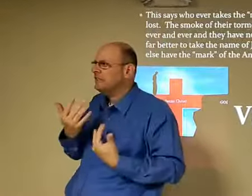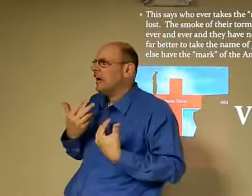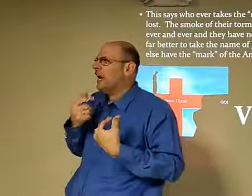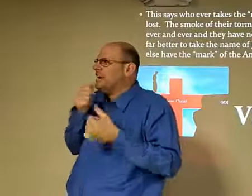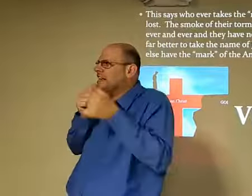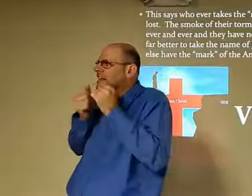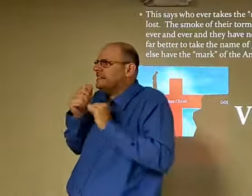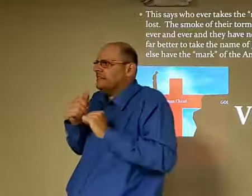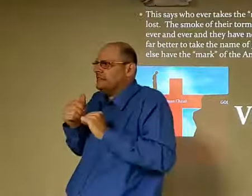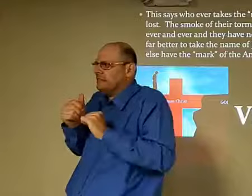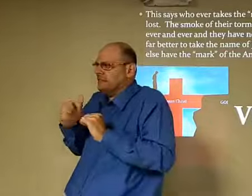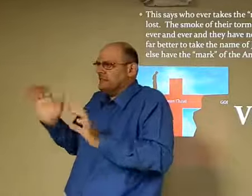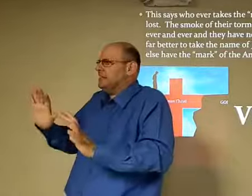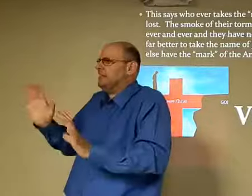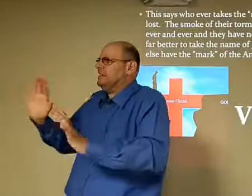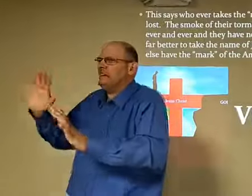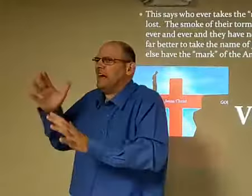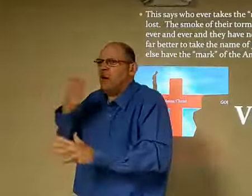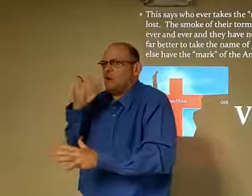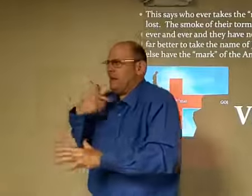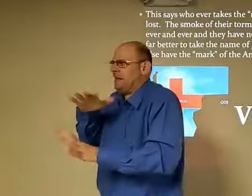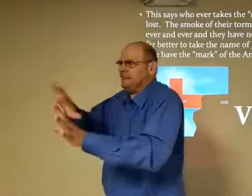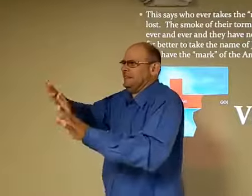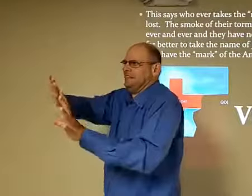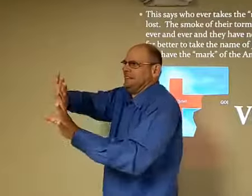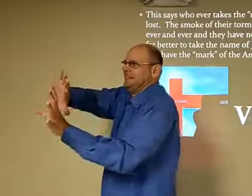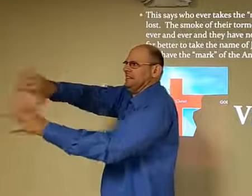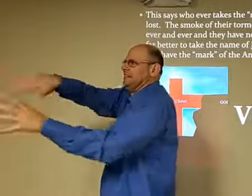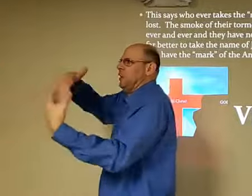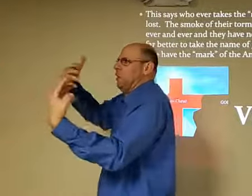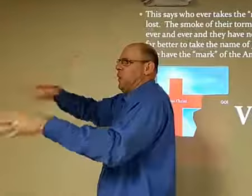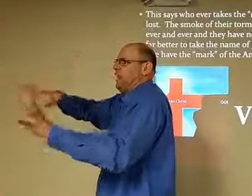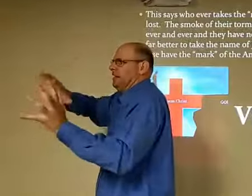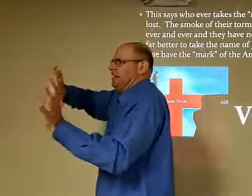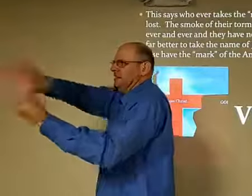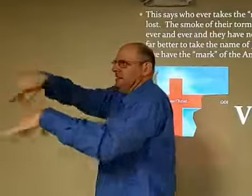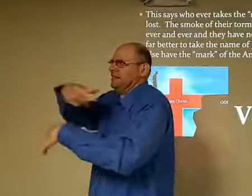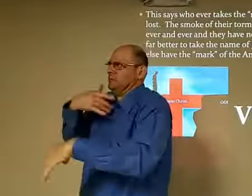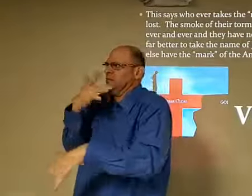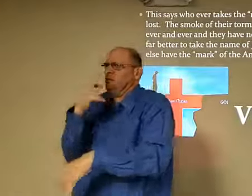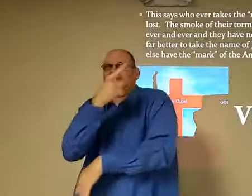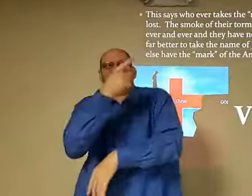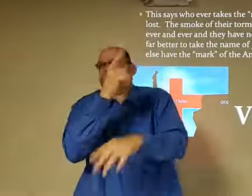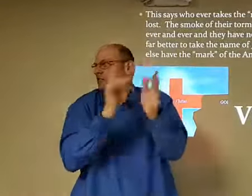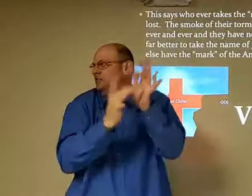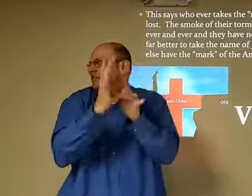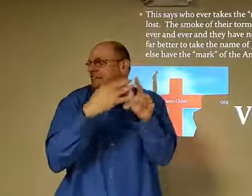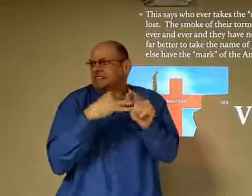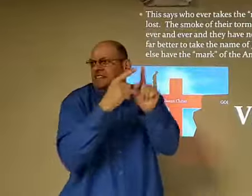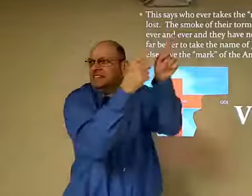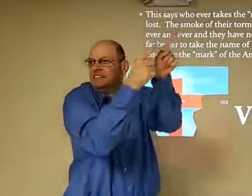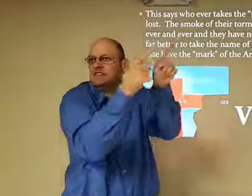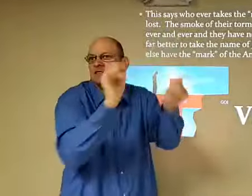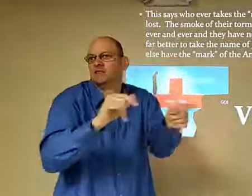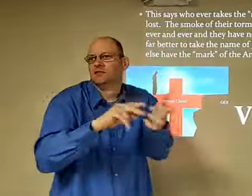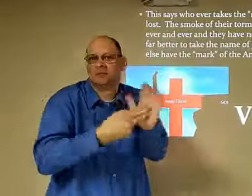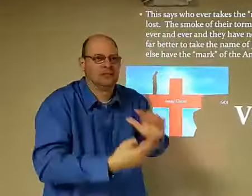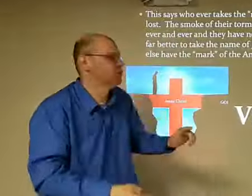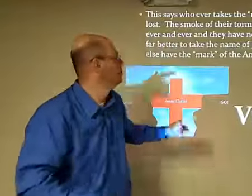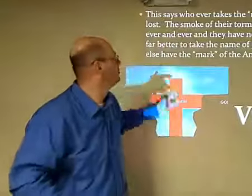suffer and torment forever no I'm not gonna I'm not gonna choose that I want Jesus Christ I choose Jesus